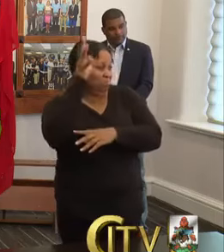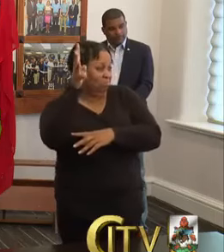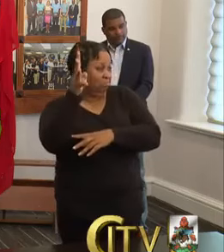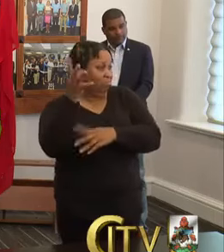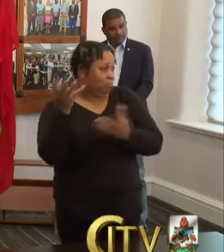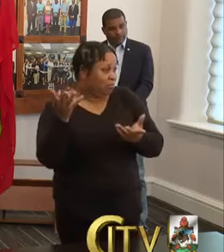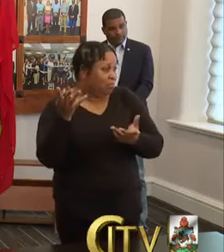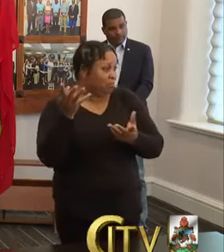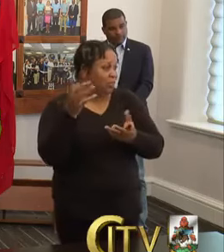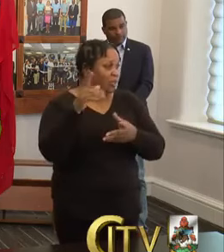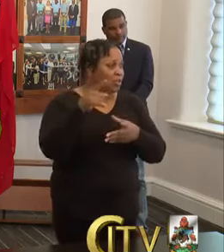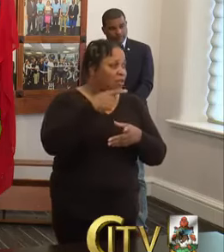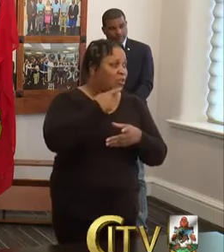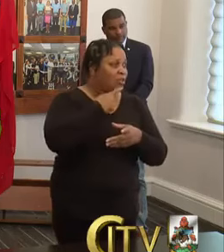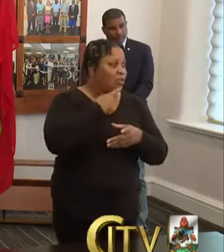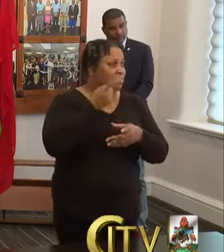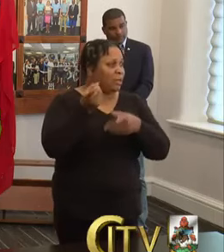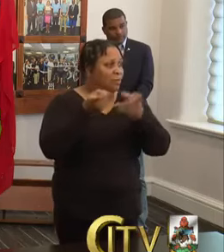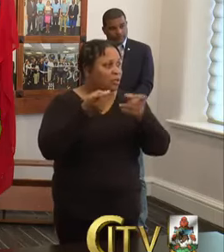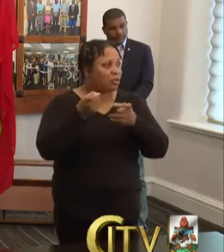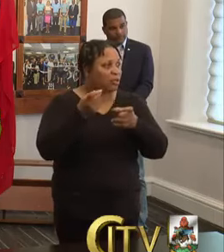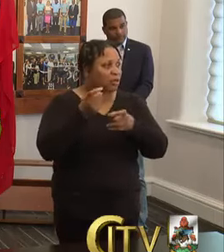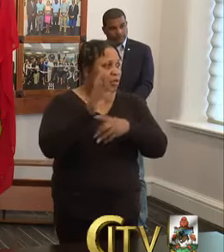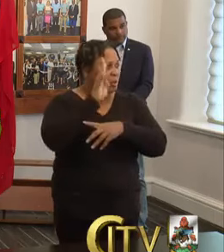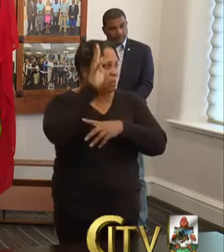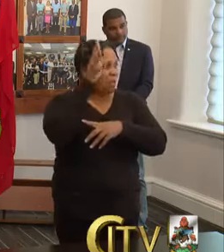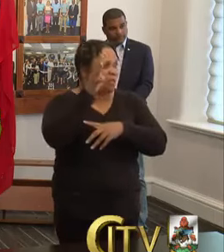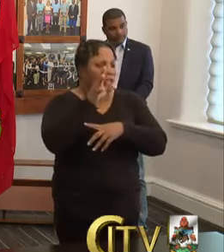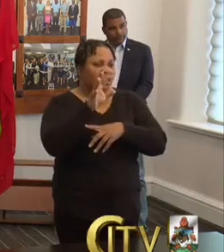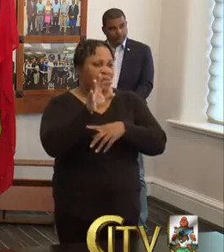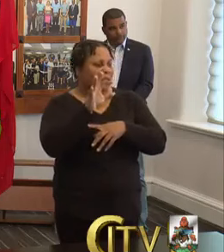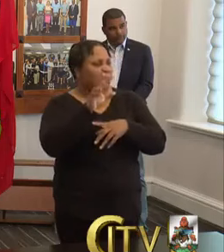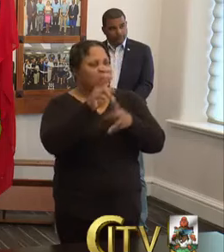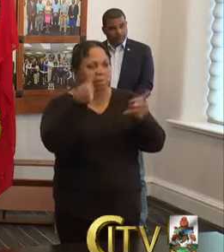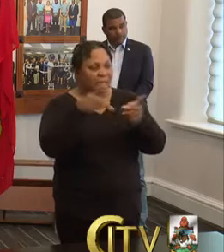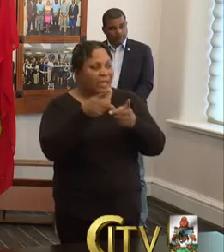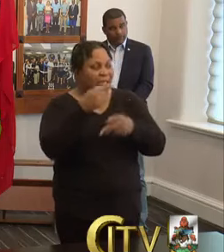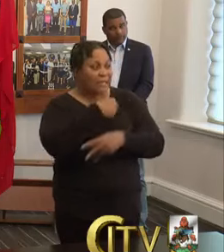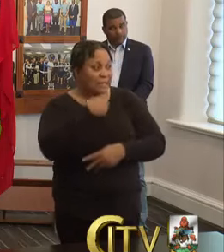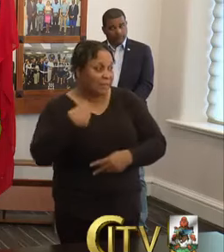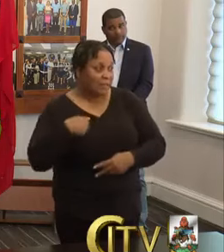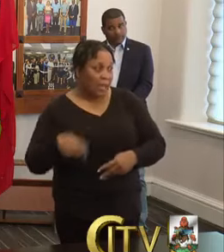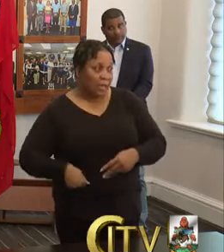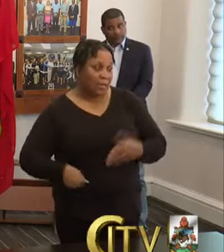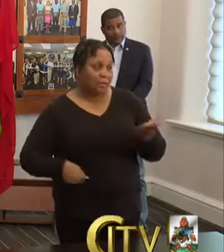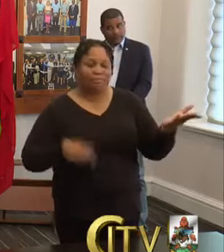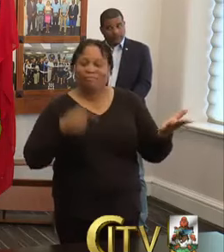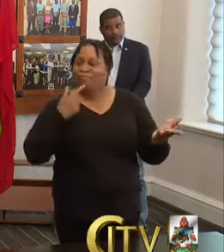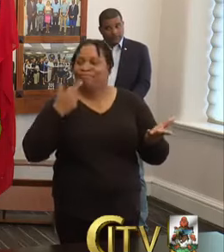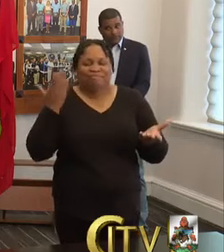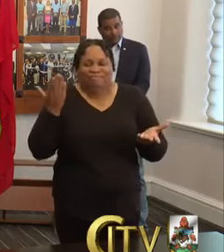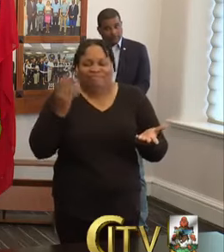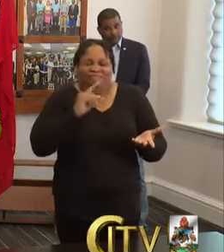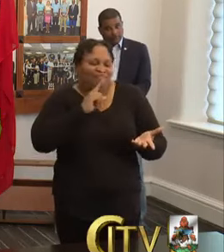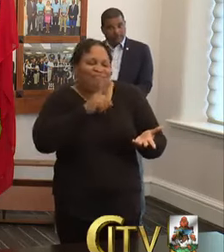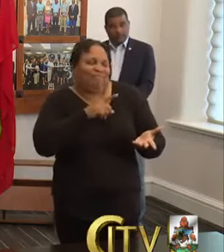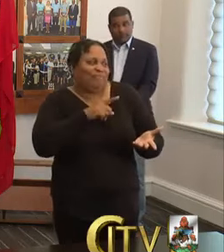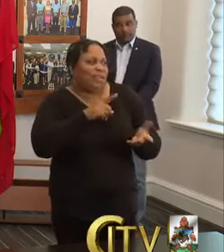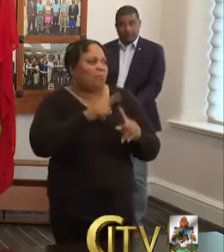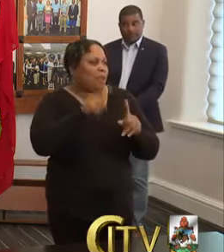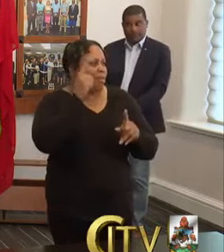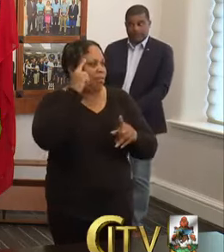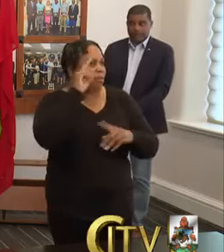been some control received over certain manufacturing plants in China? don't know if any of those are. I don't know for certain. I believe they're being